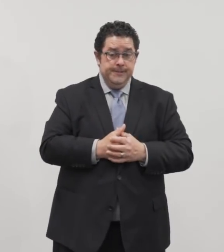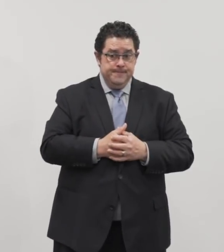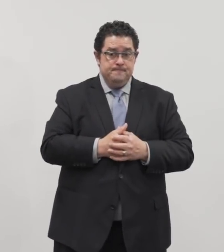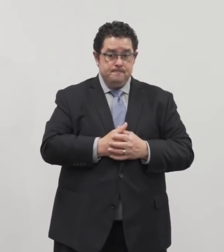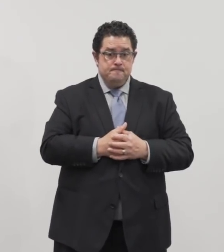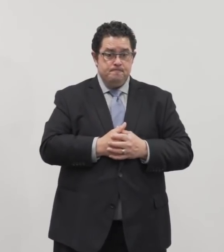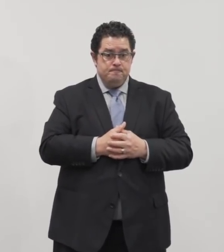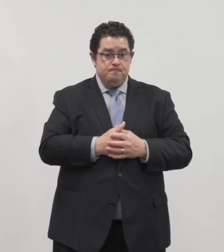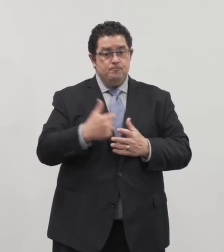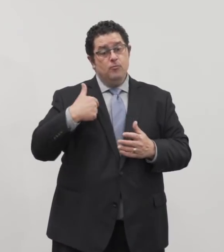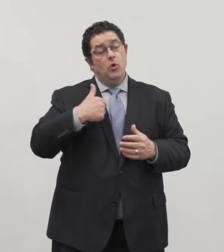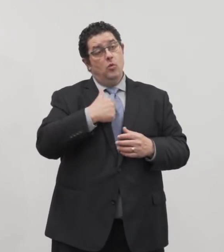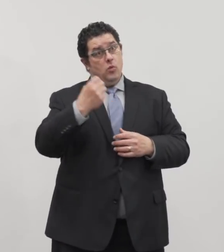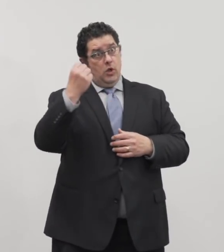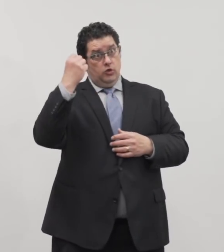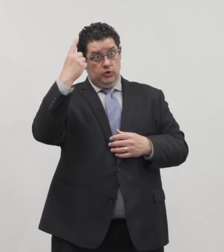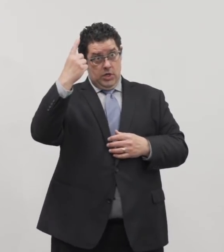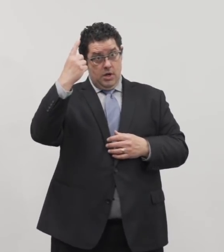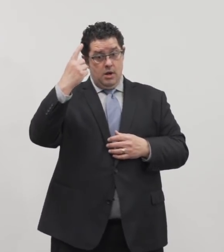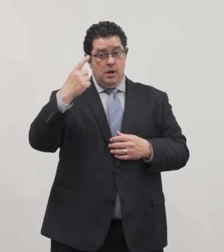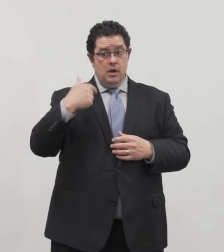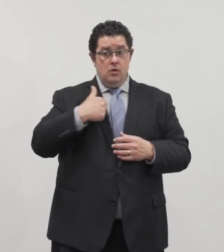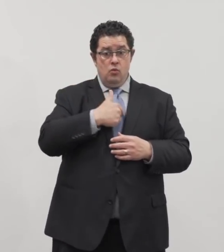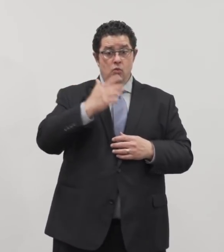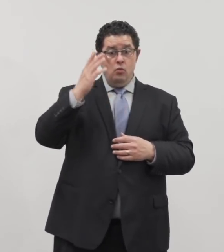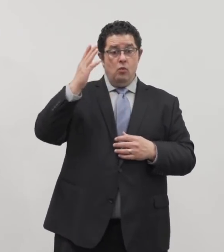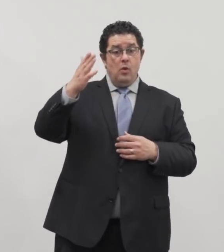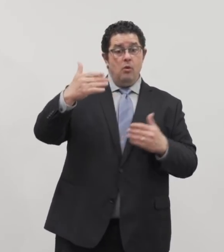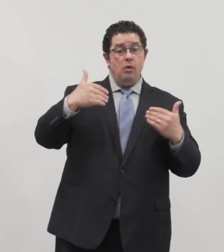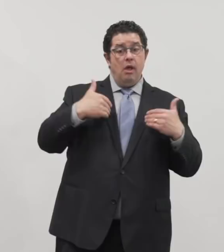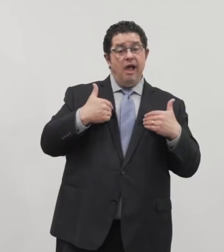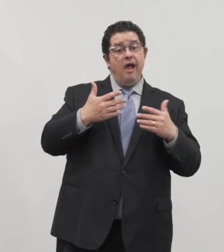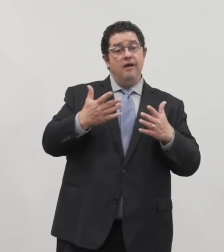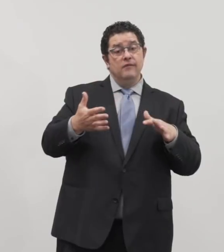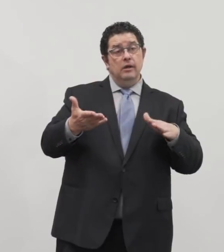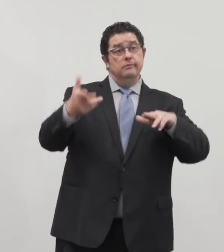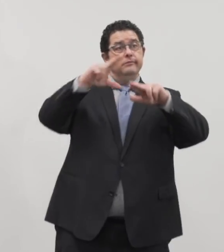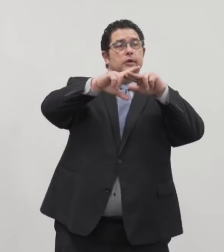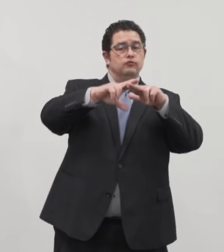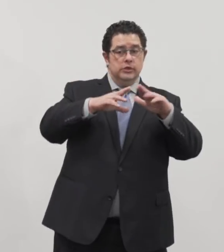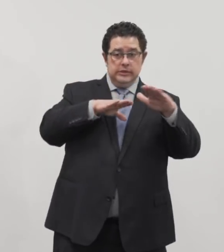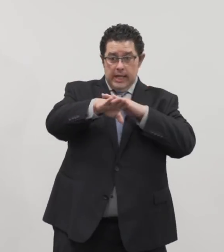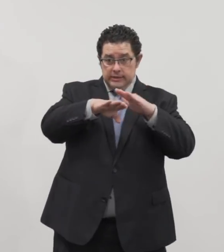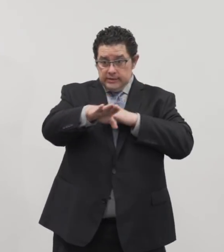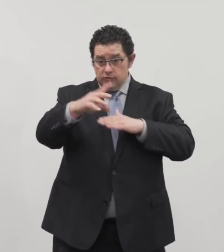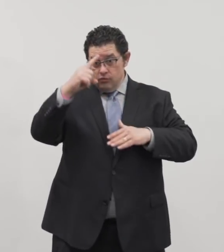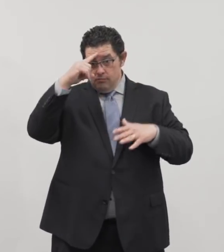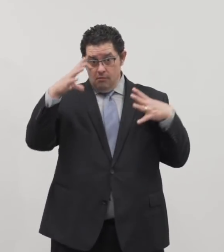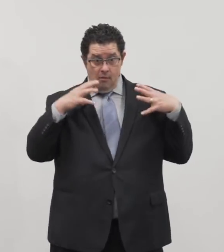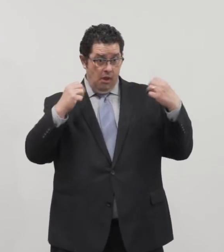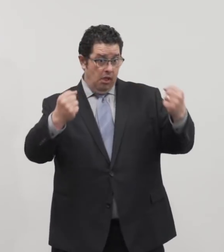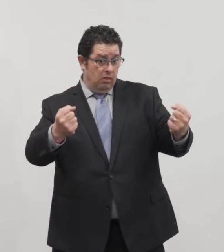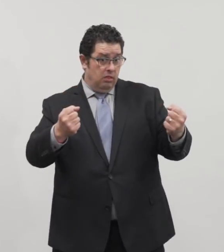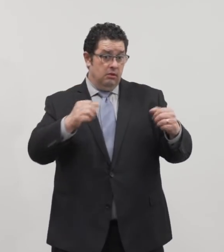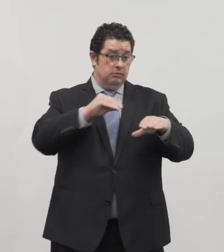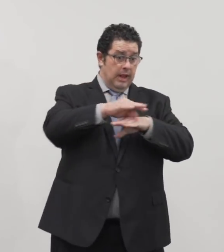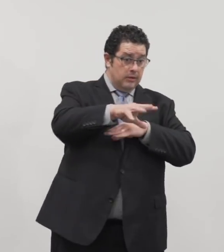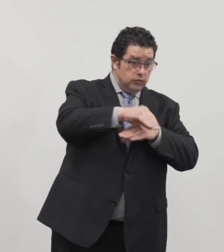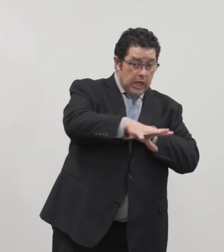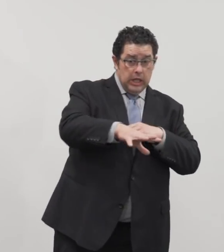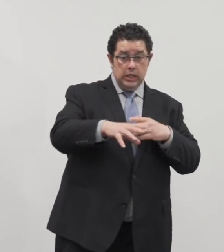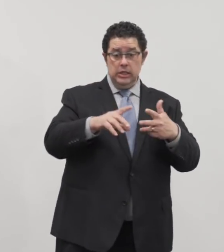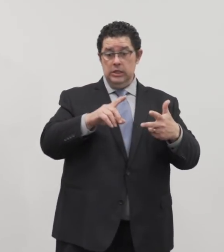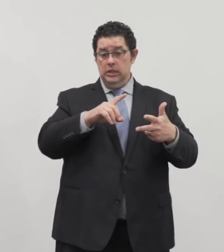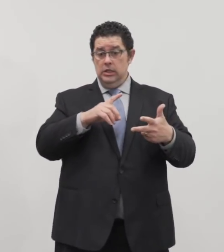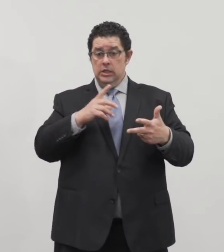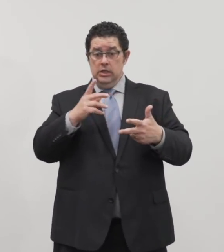we will have increased access to mental health treatments, counseling, and